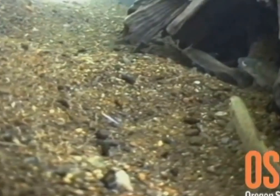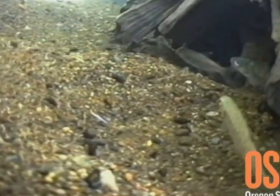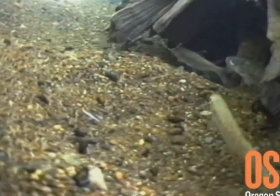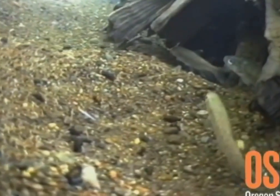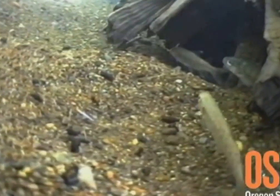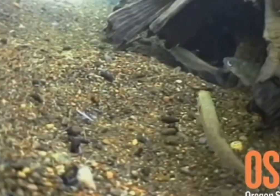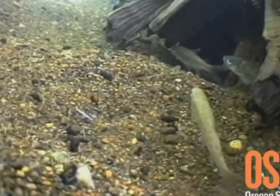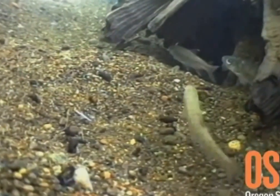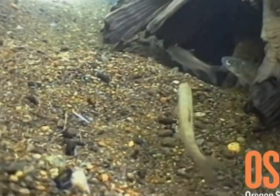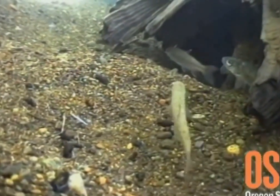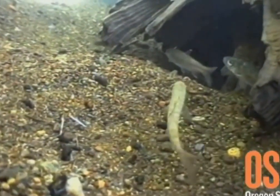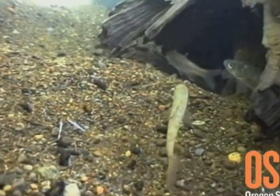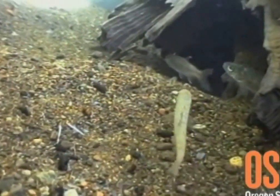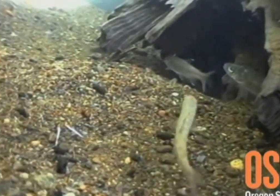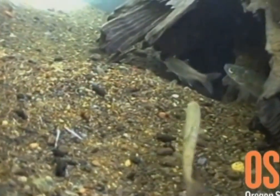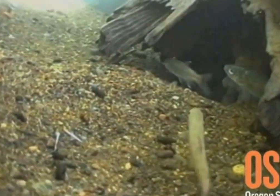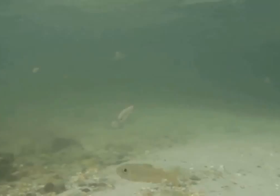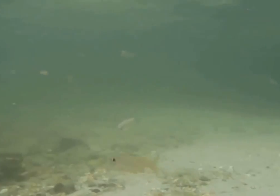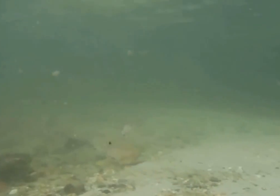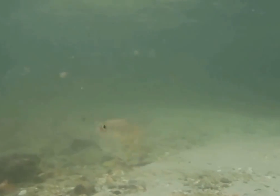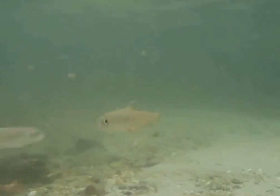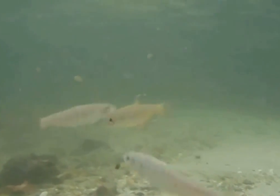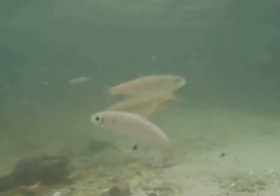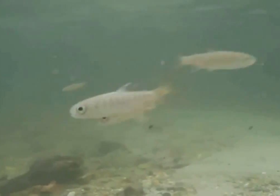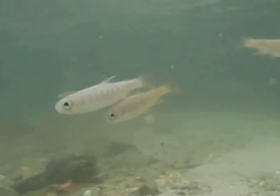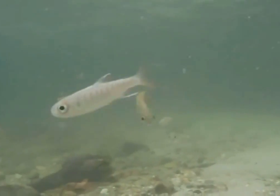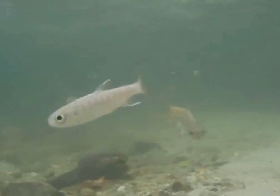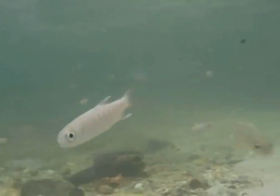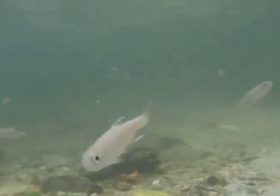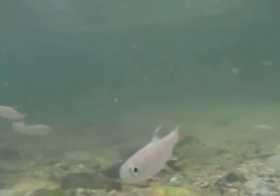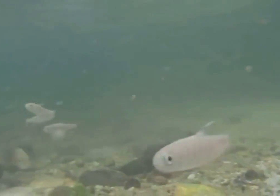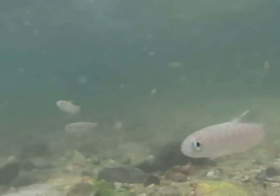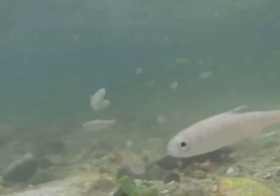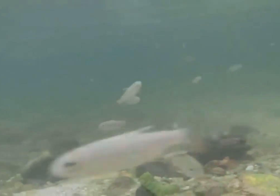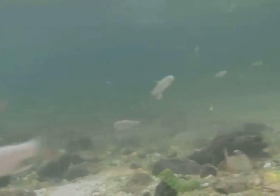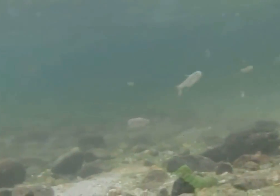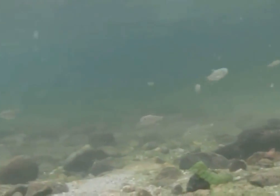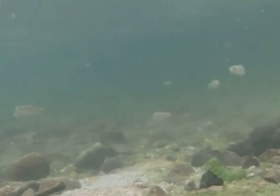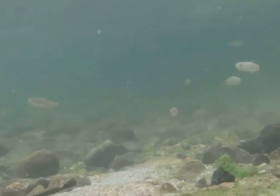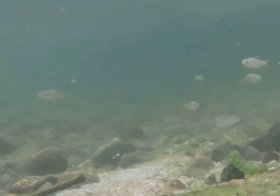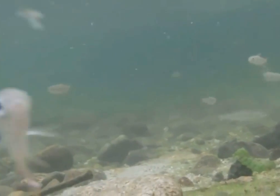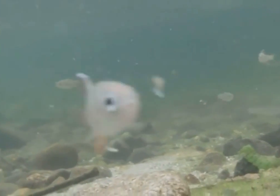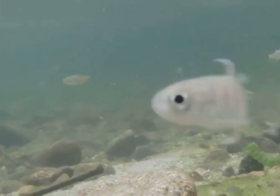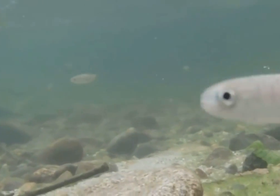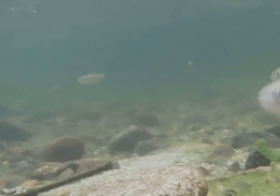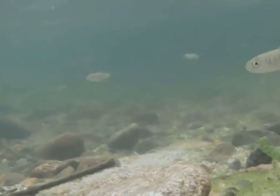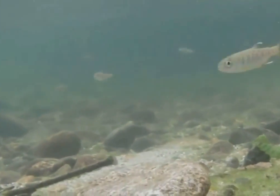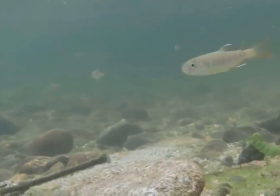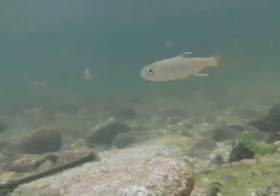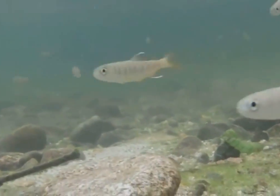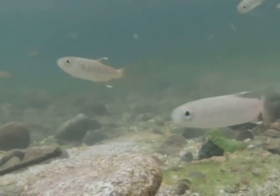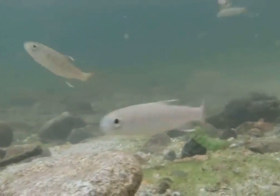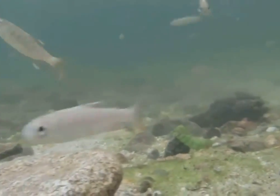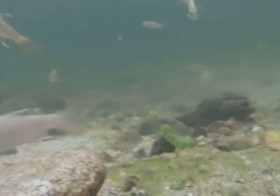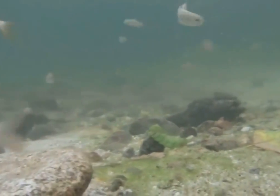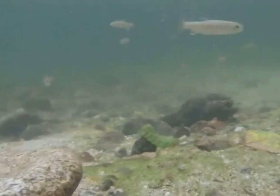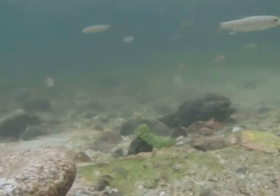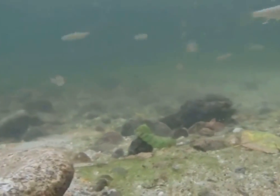Indeed, once the yolk sac is absorbed and he is changed, he will now begin to leave his hatching place and swim